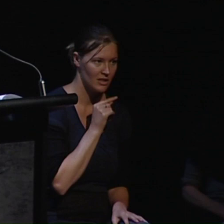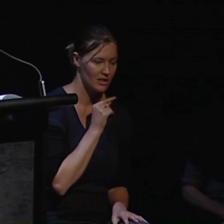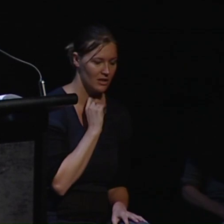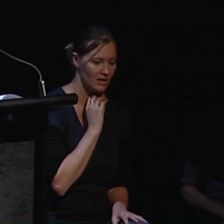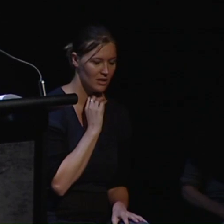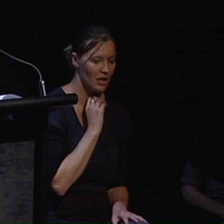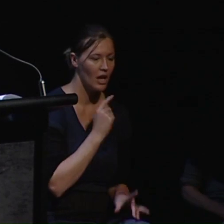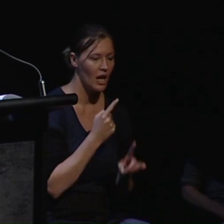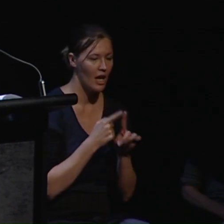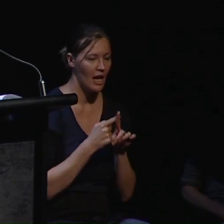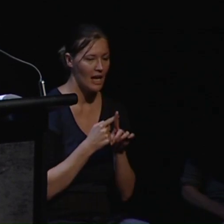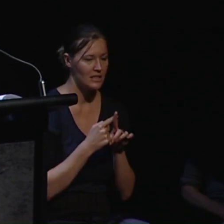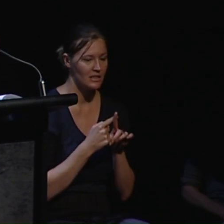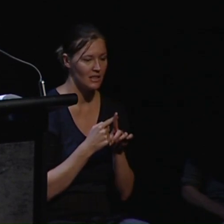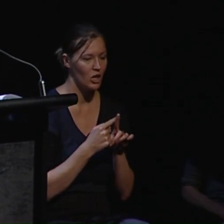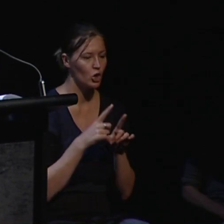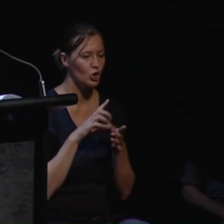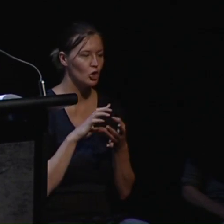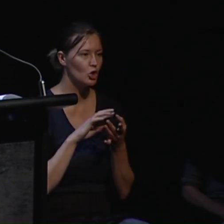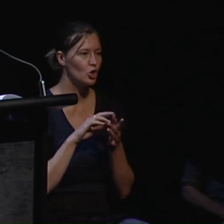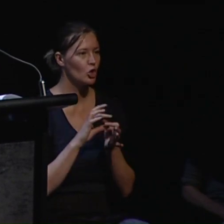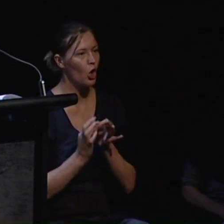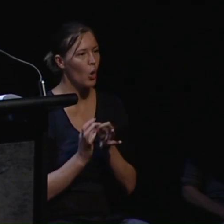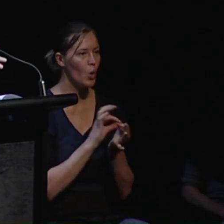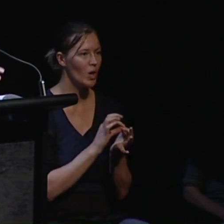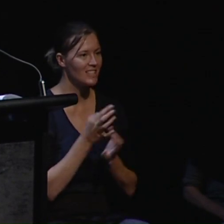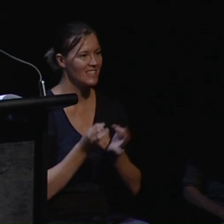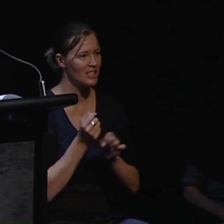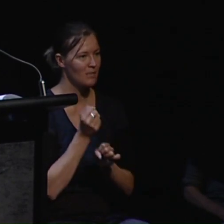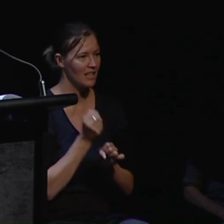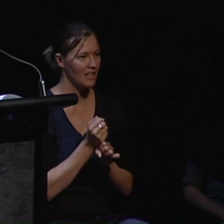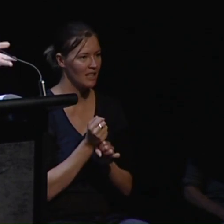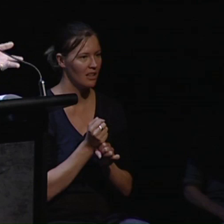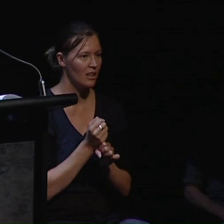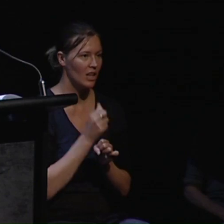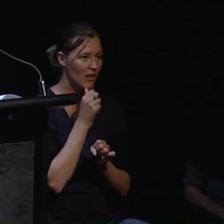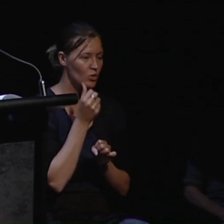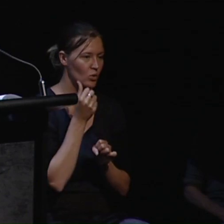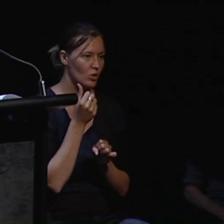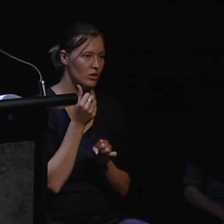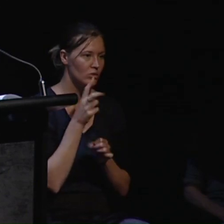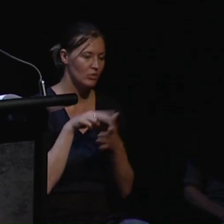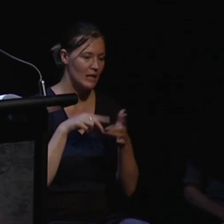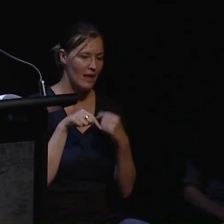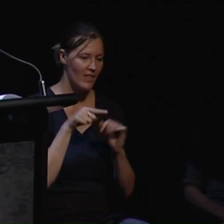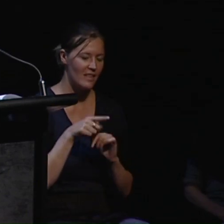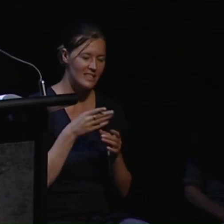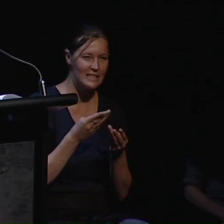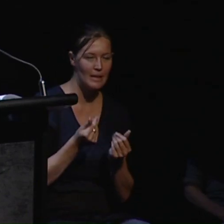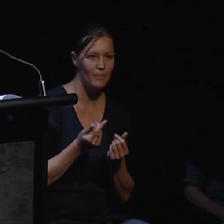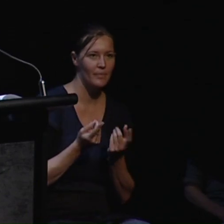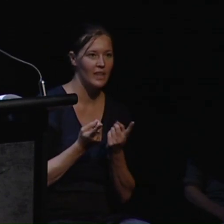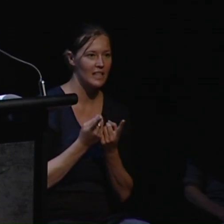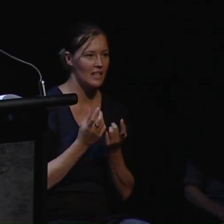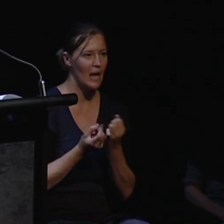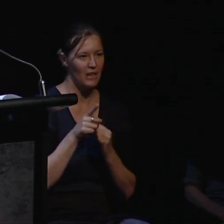Canada co-decision making is another term that you read about when you try and explore what are some of the things that are